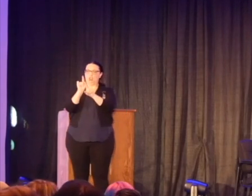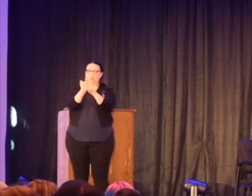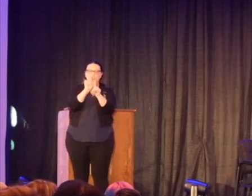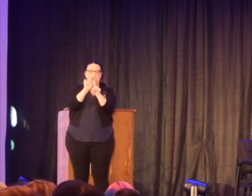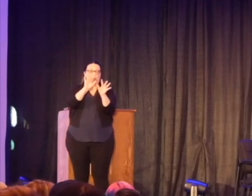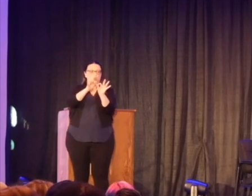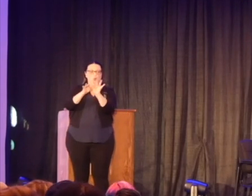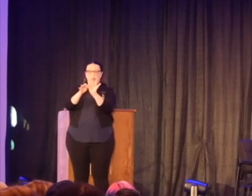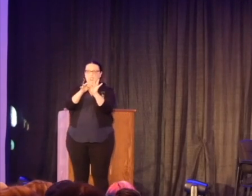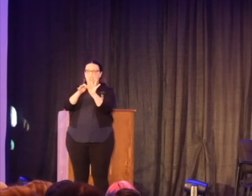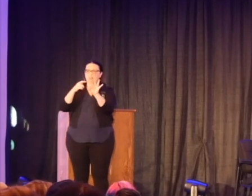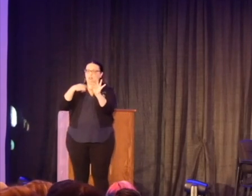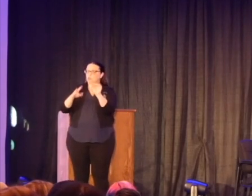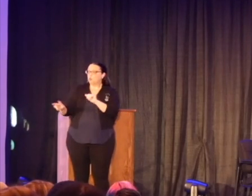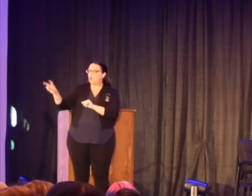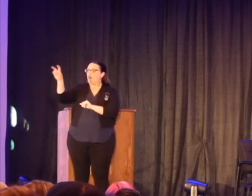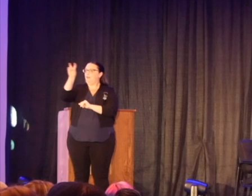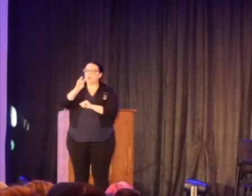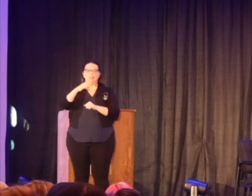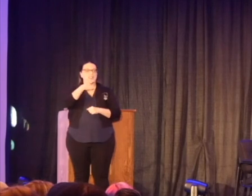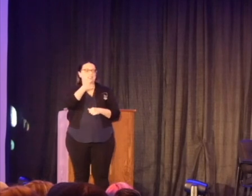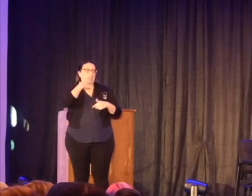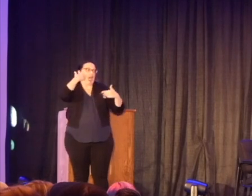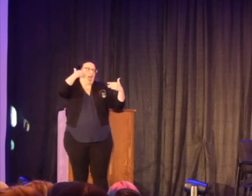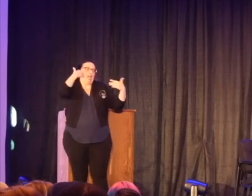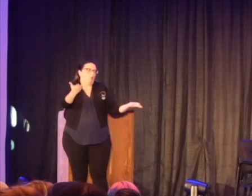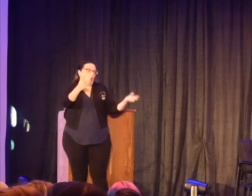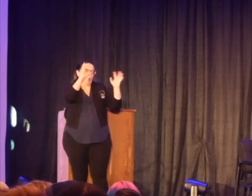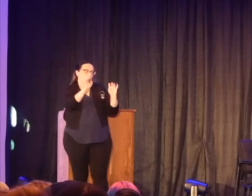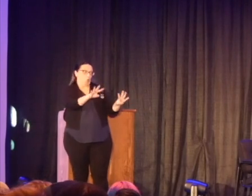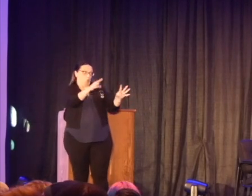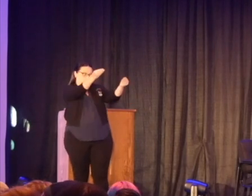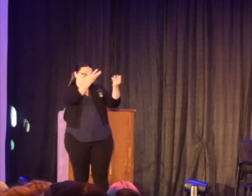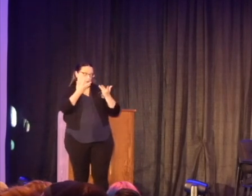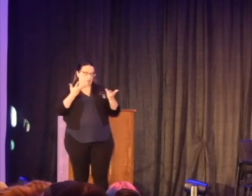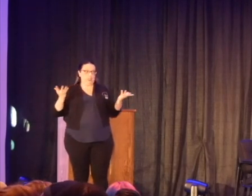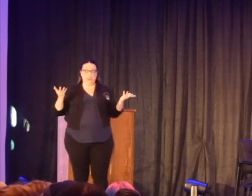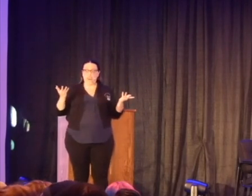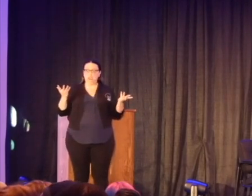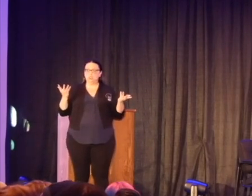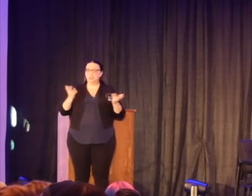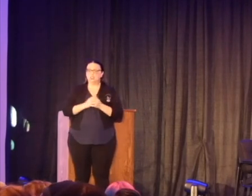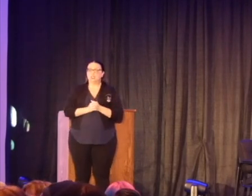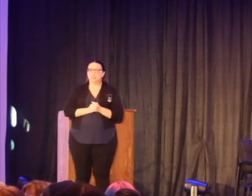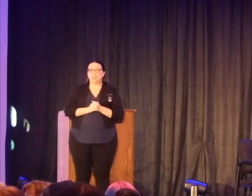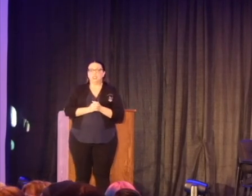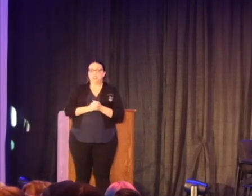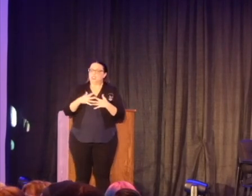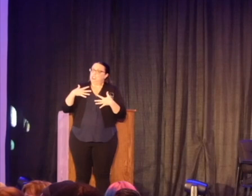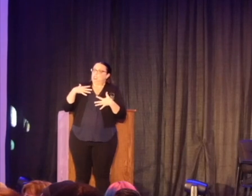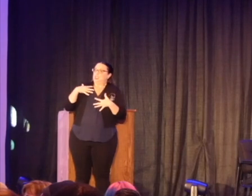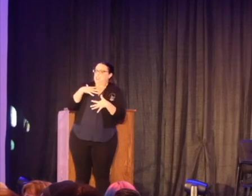you know, I've traveled places and just said, I don't know. What can you tell me? And it's a